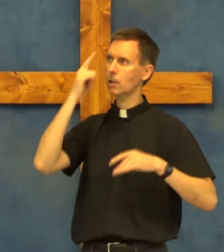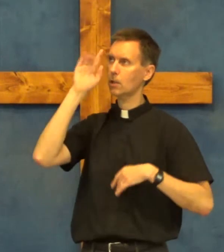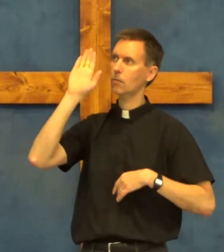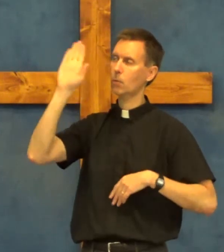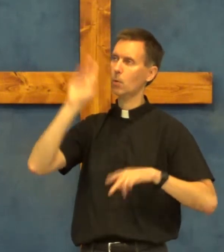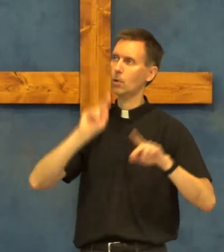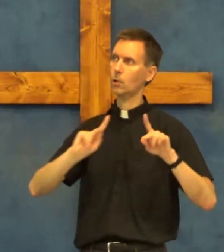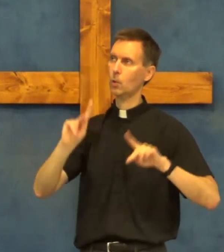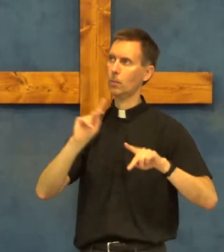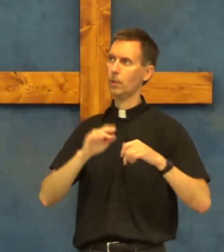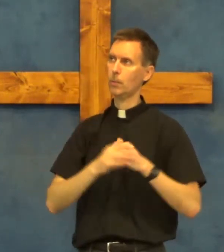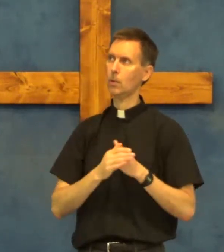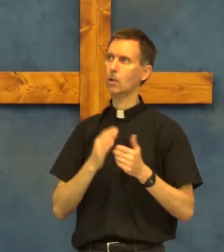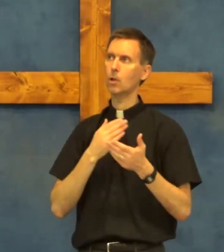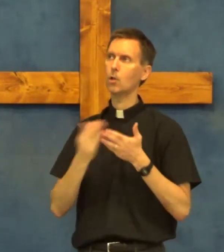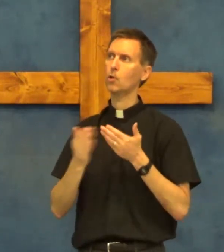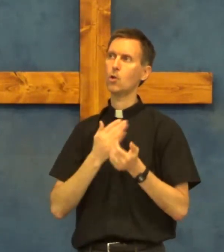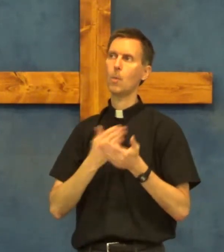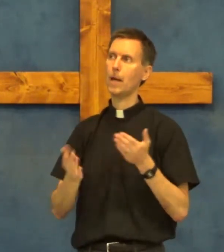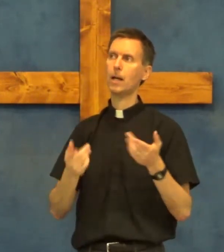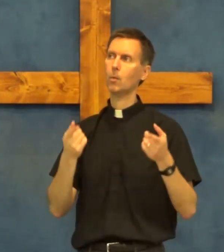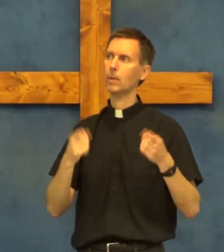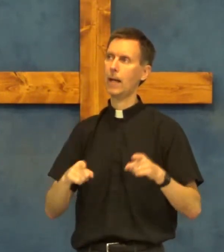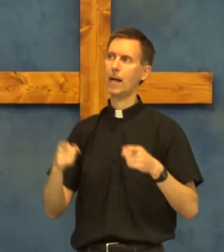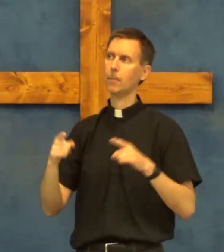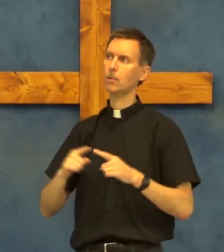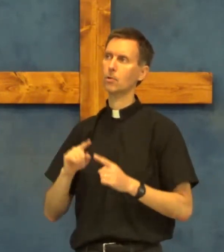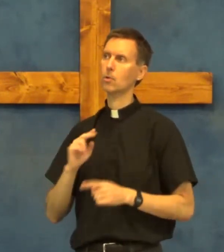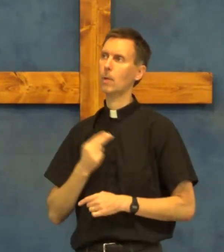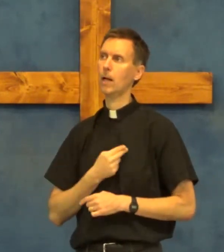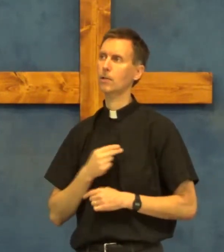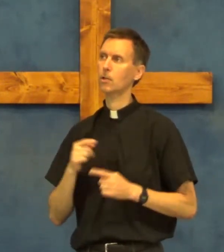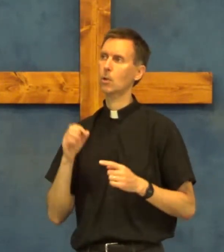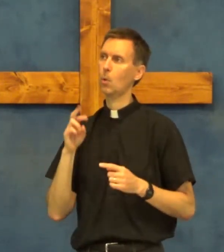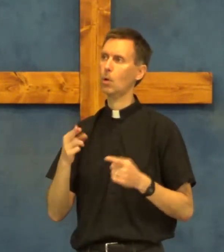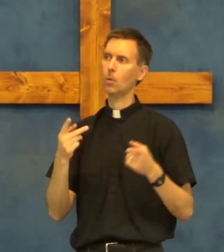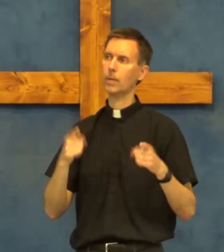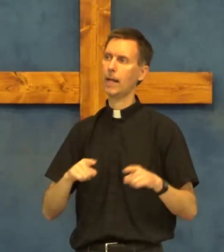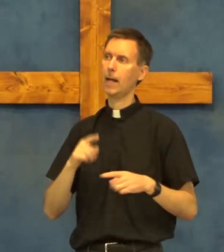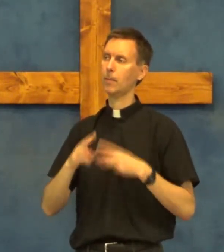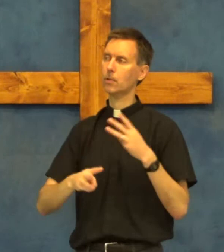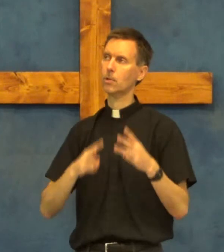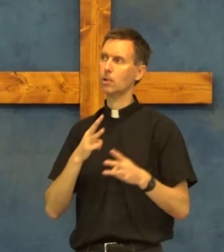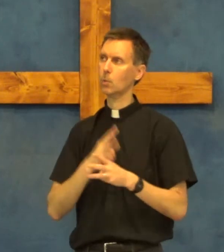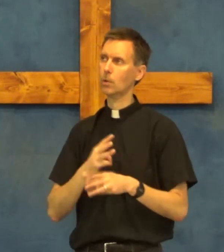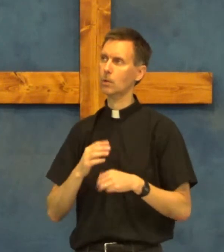for your people no matter what happens to us or what happens to the world